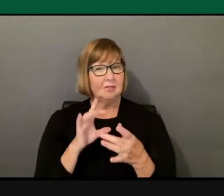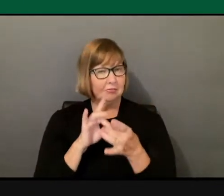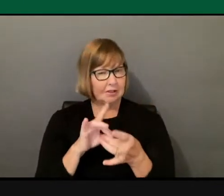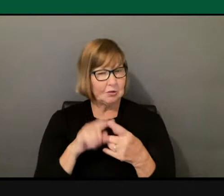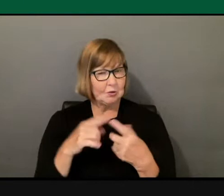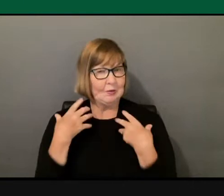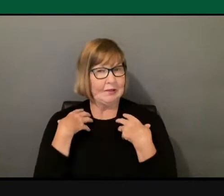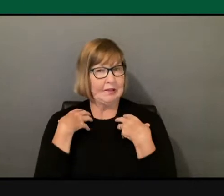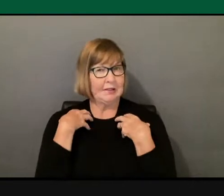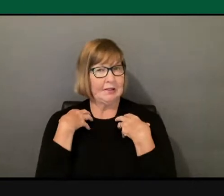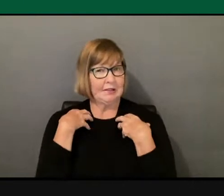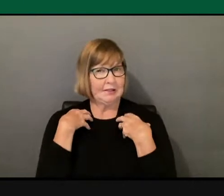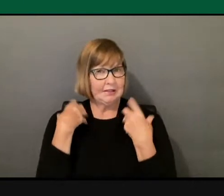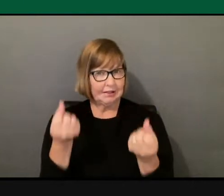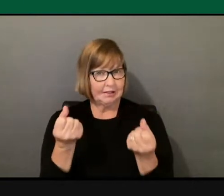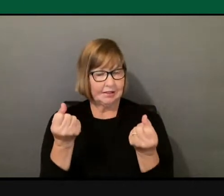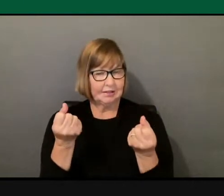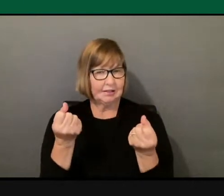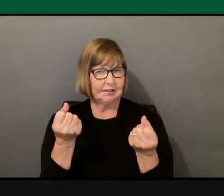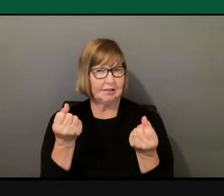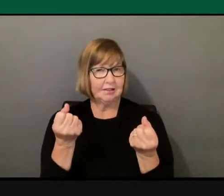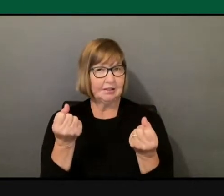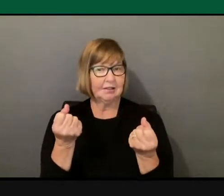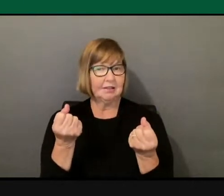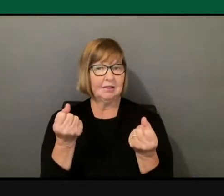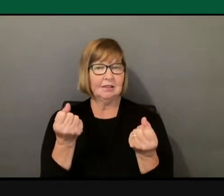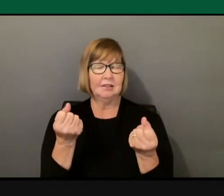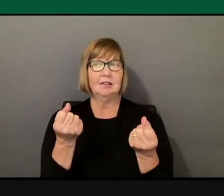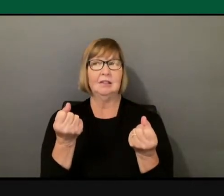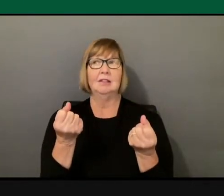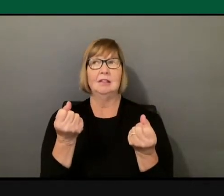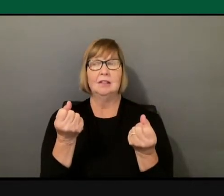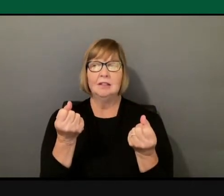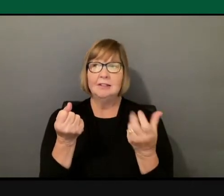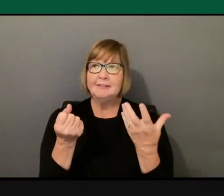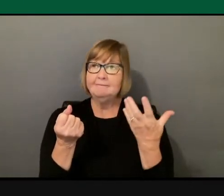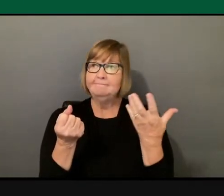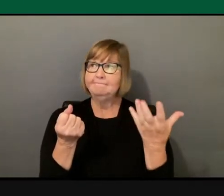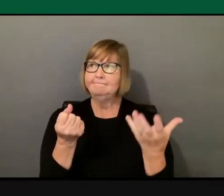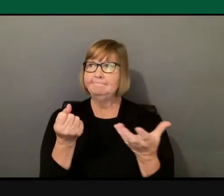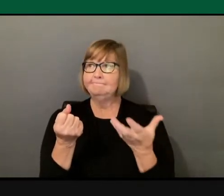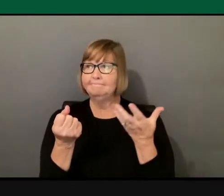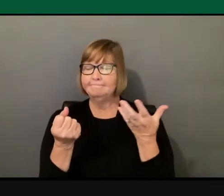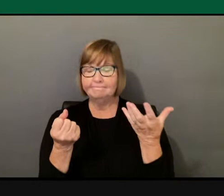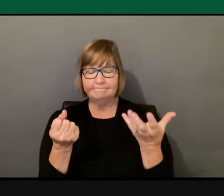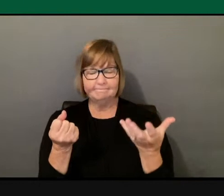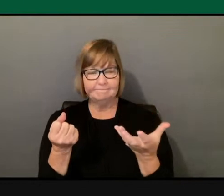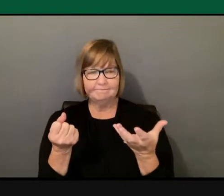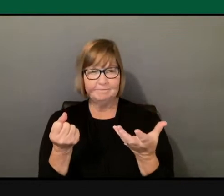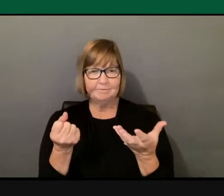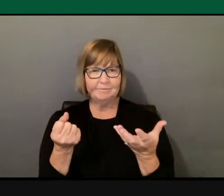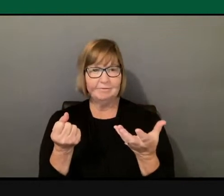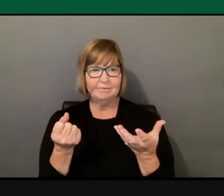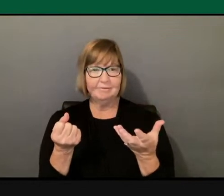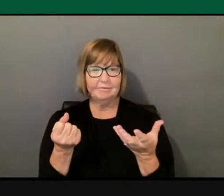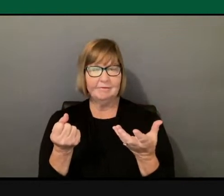I don't think that ever happens, right? Because